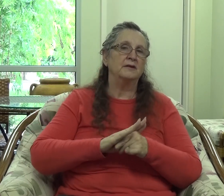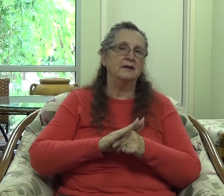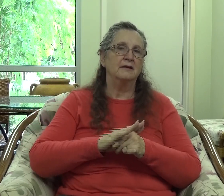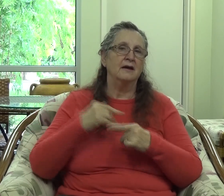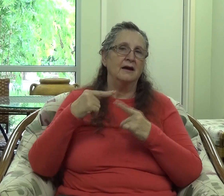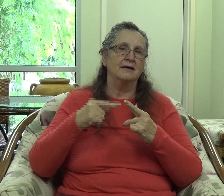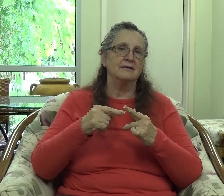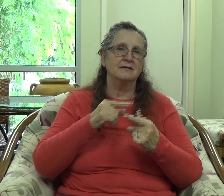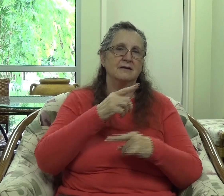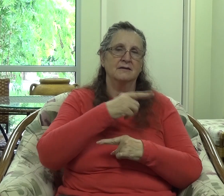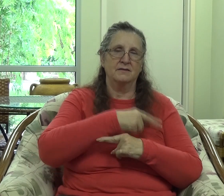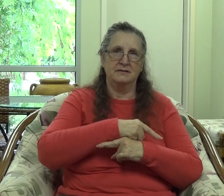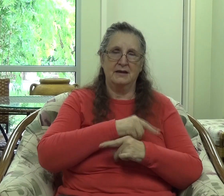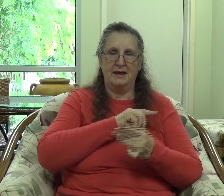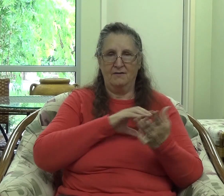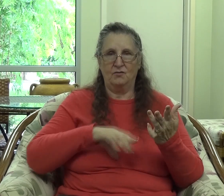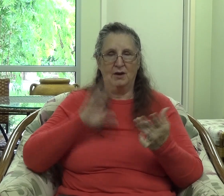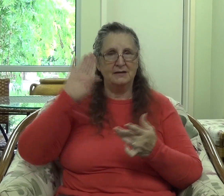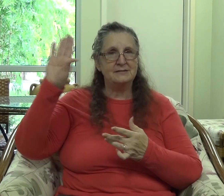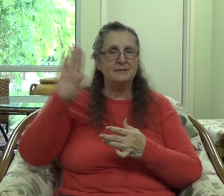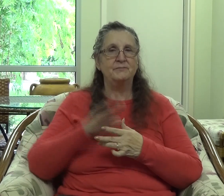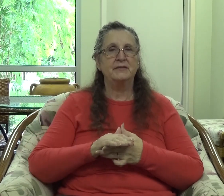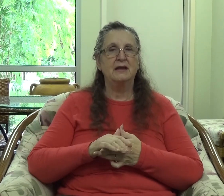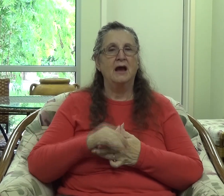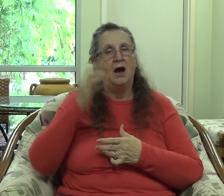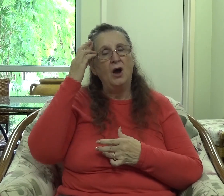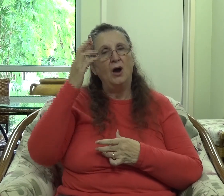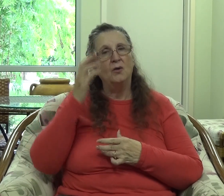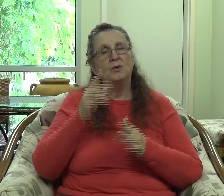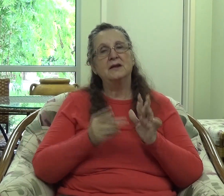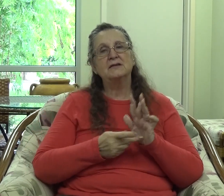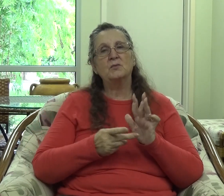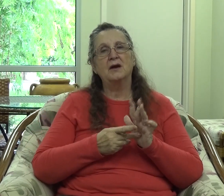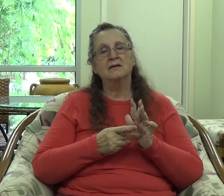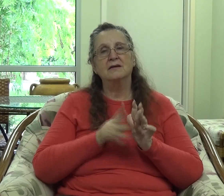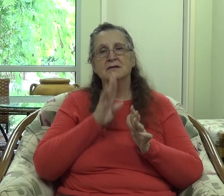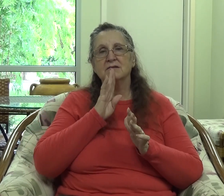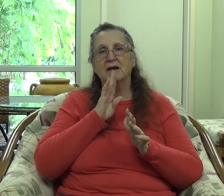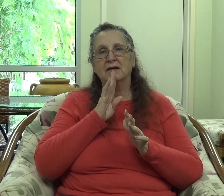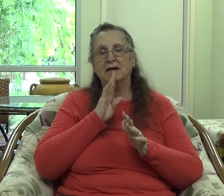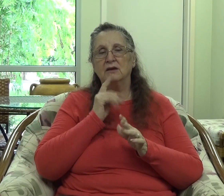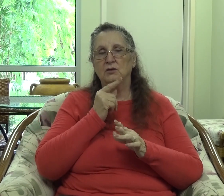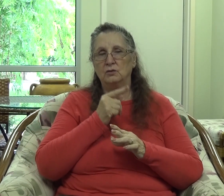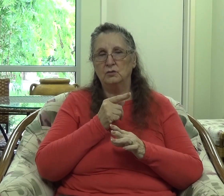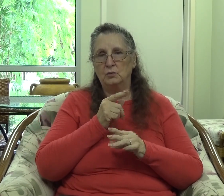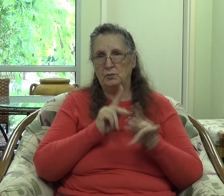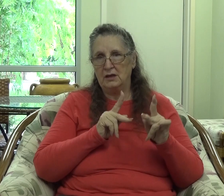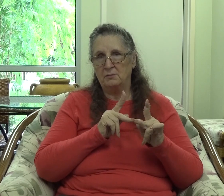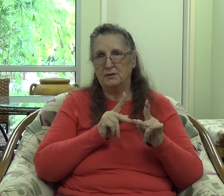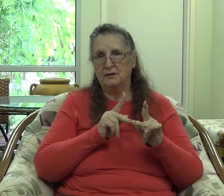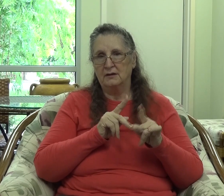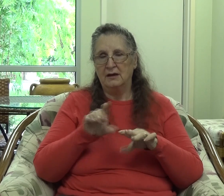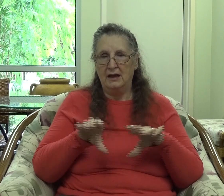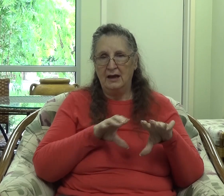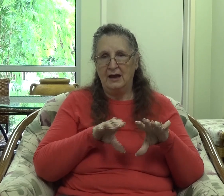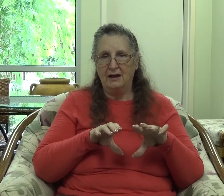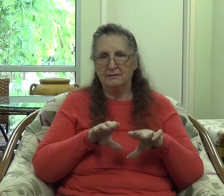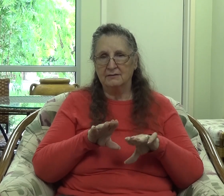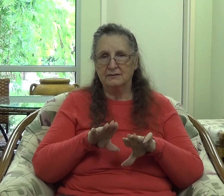Now I realize that Paul is talking to people that are actively walking and